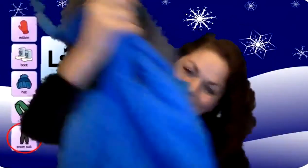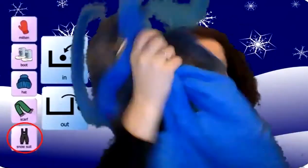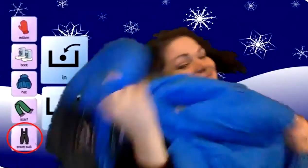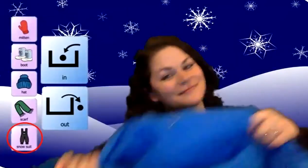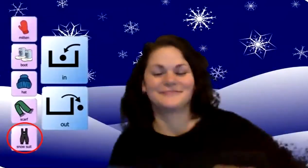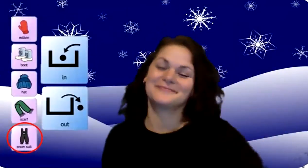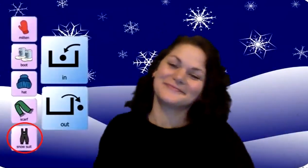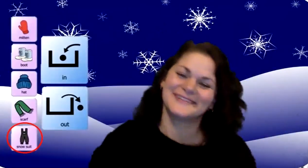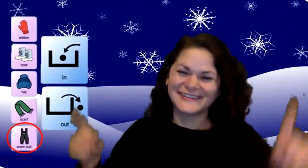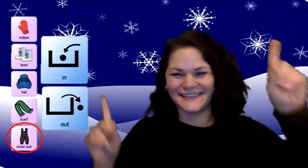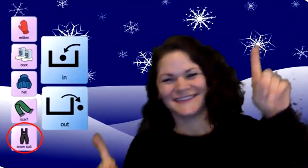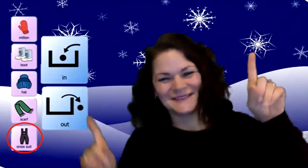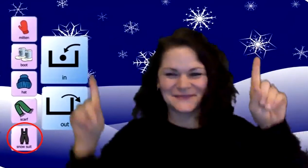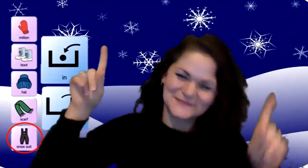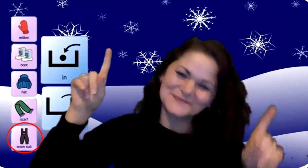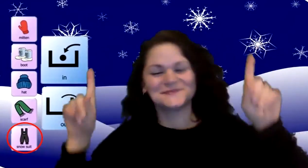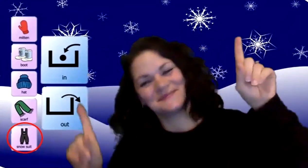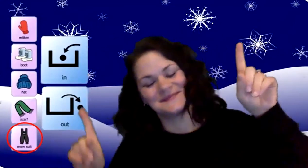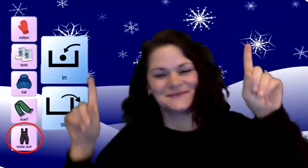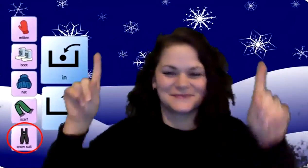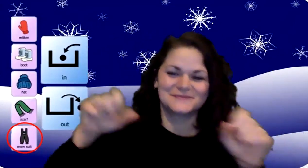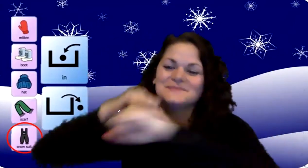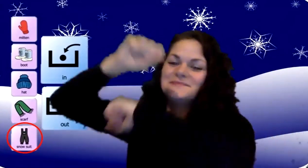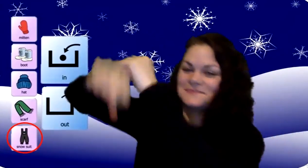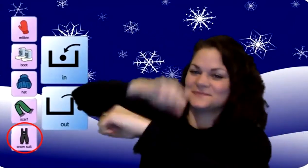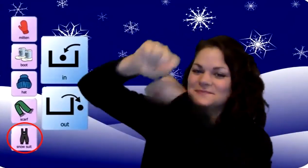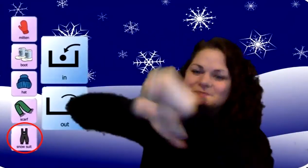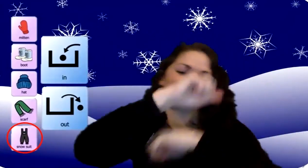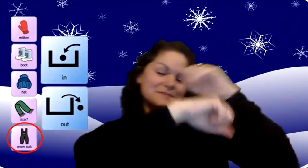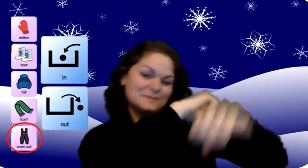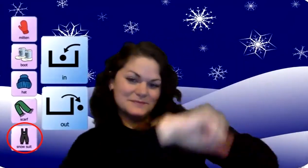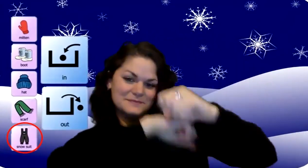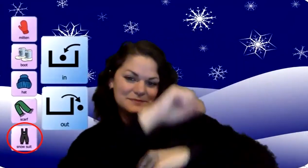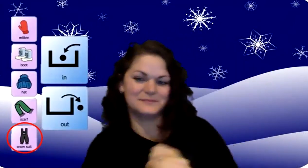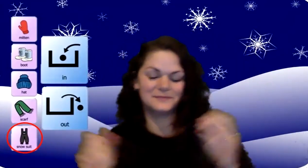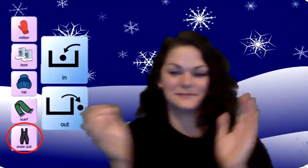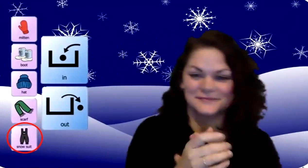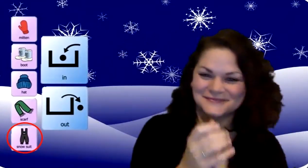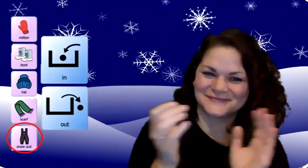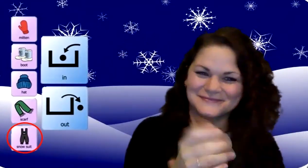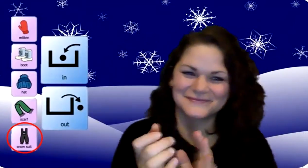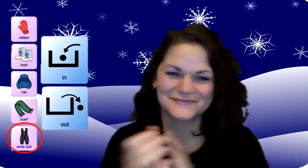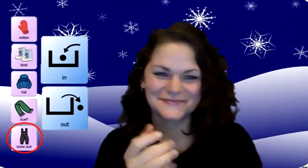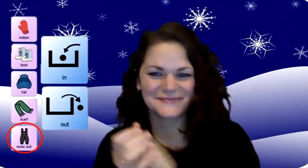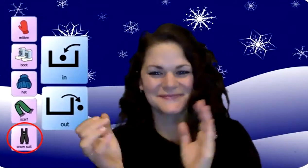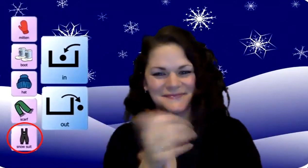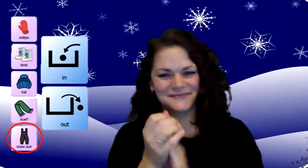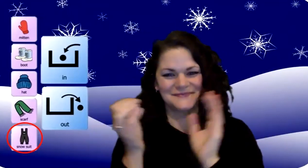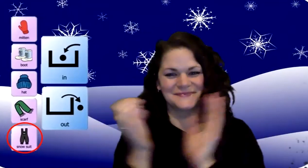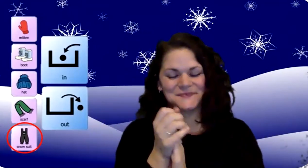all about. You do the winter hokey and you turn yourself around. That's what it's all about.